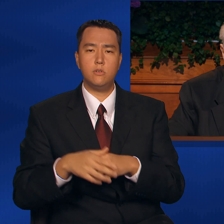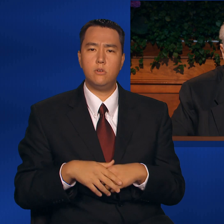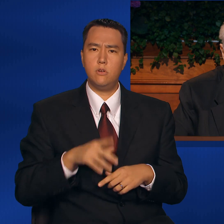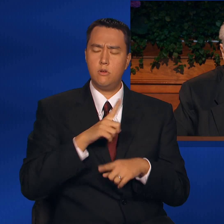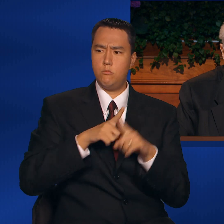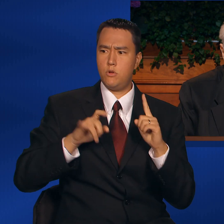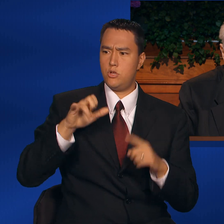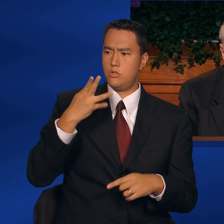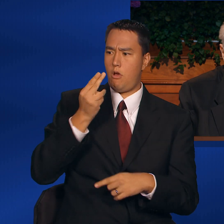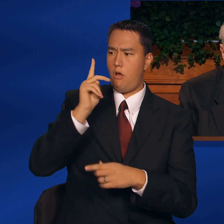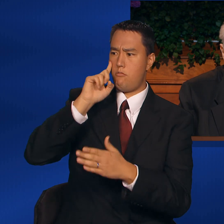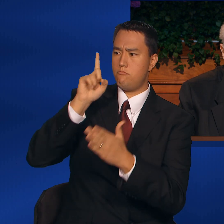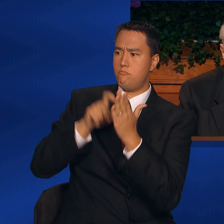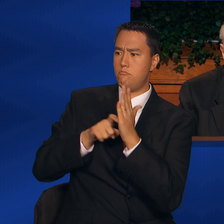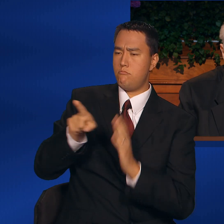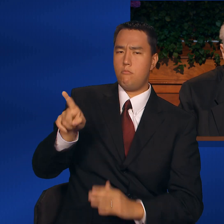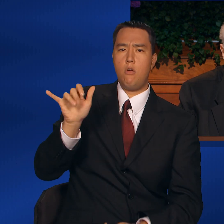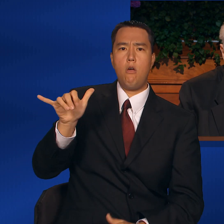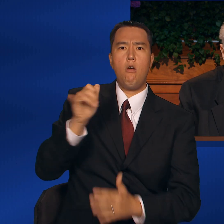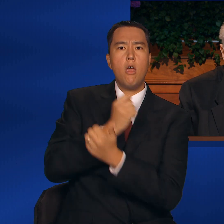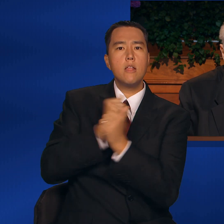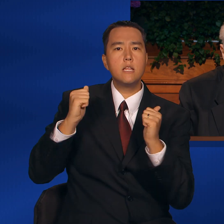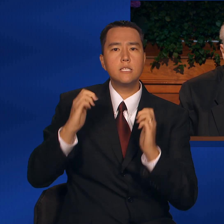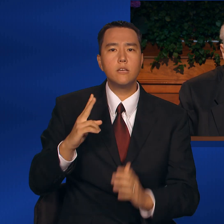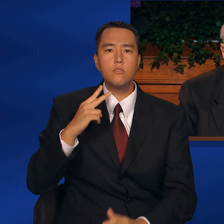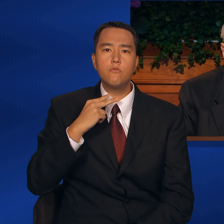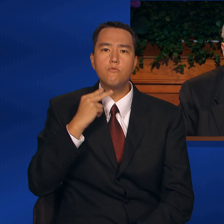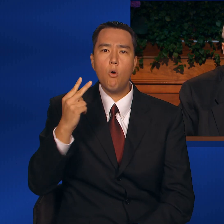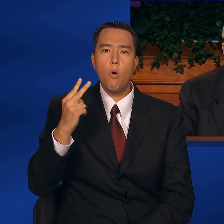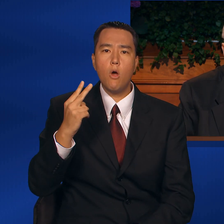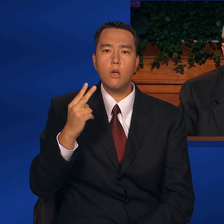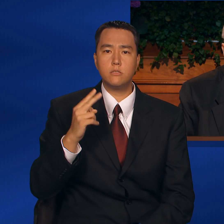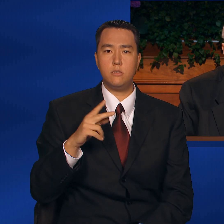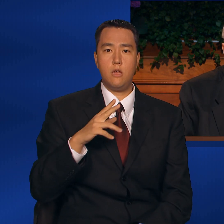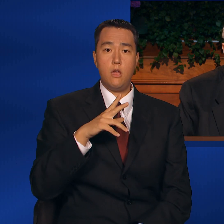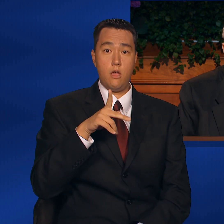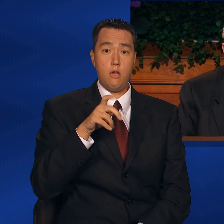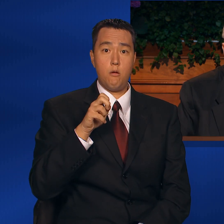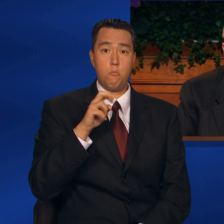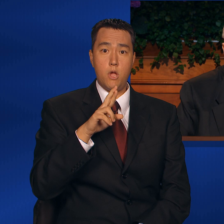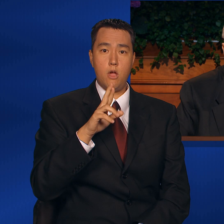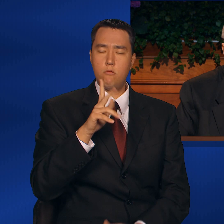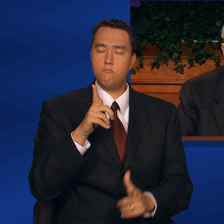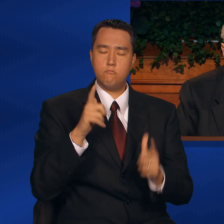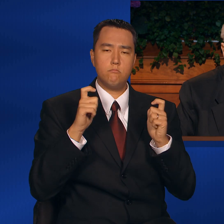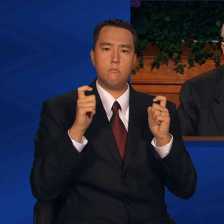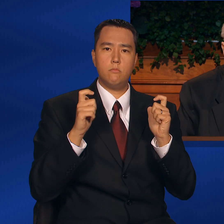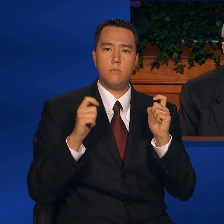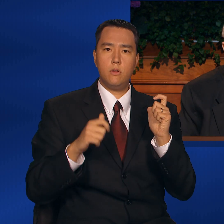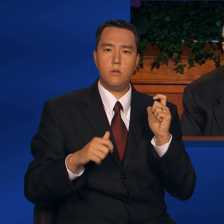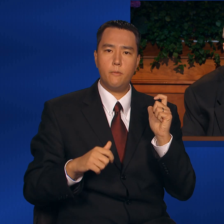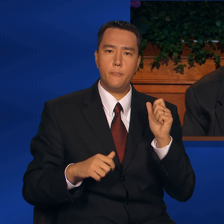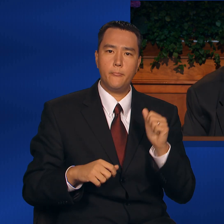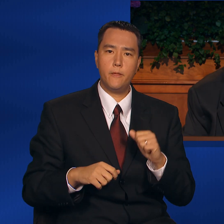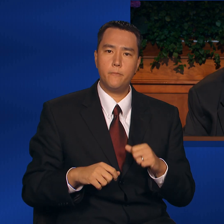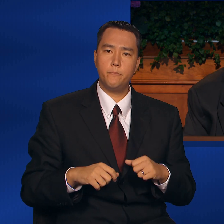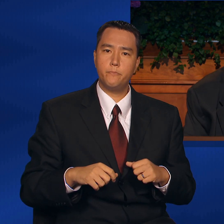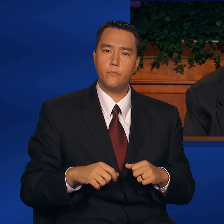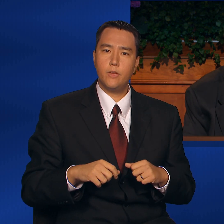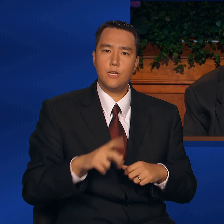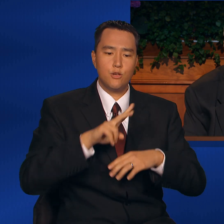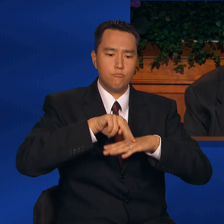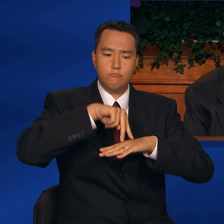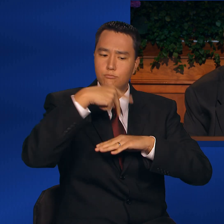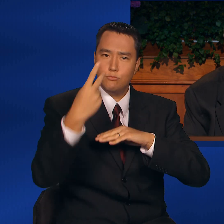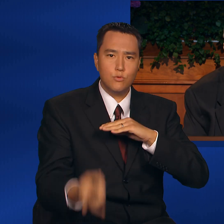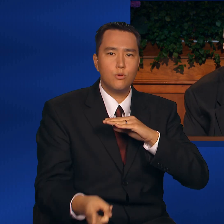immediately recognized the Savior's voice, and Peter instantly cast himself